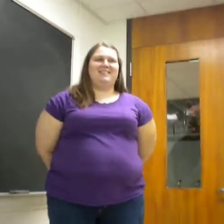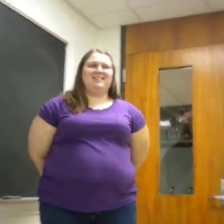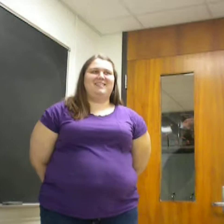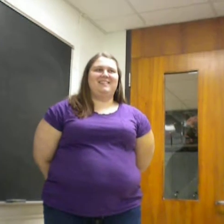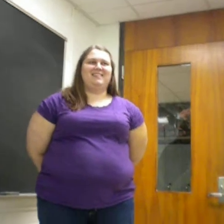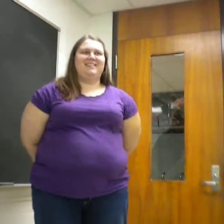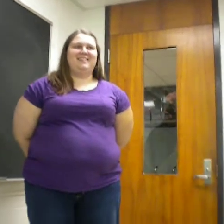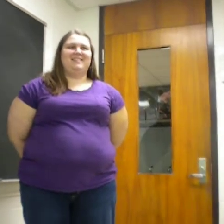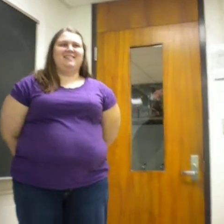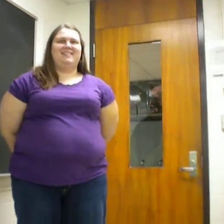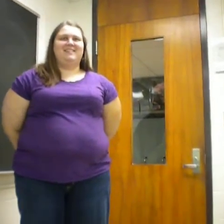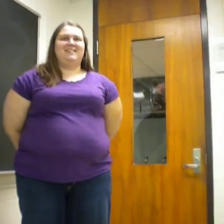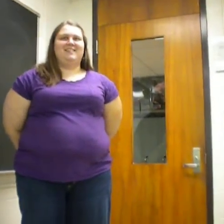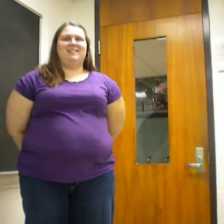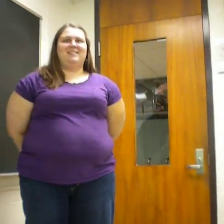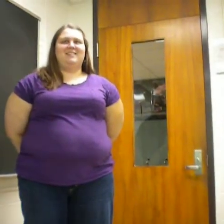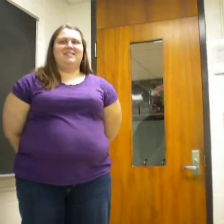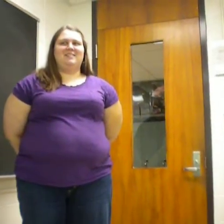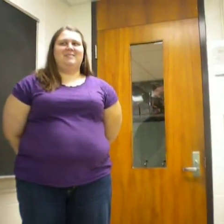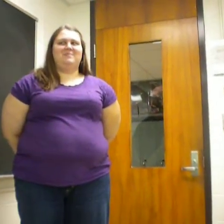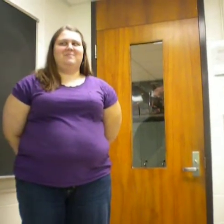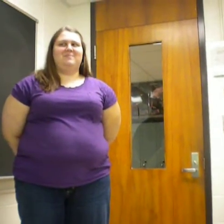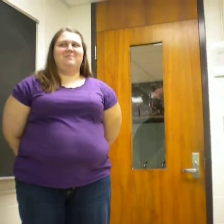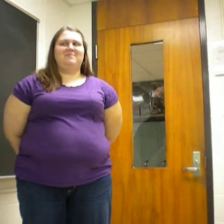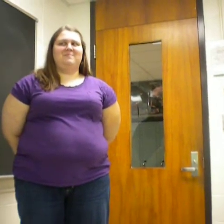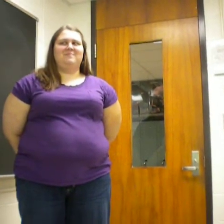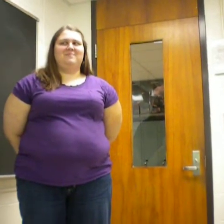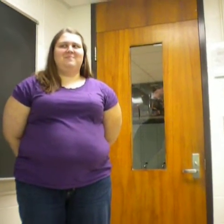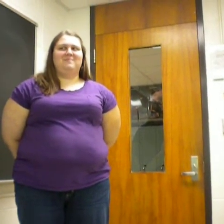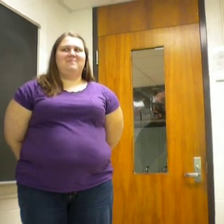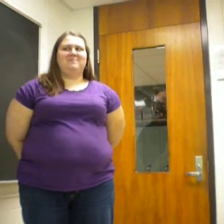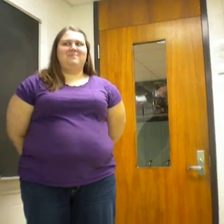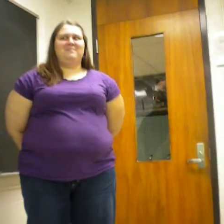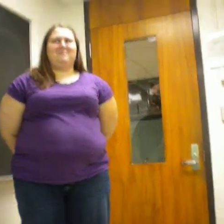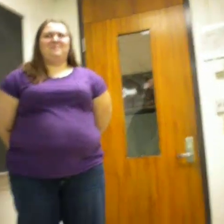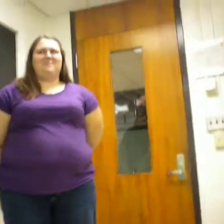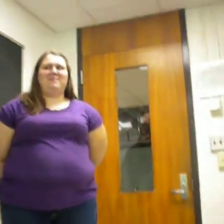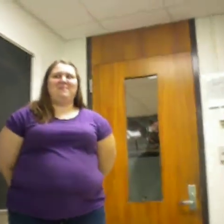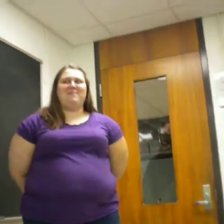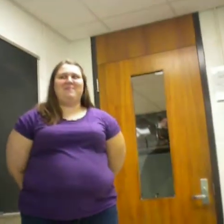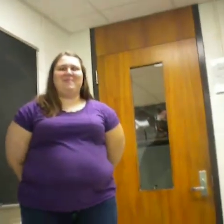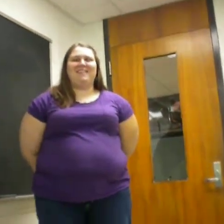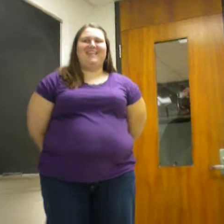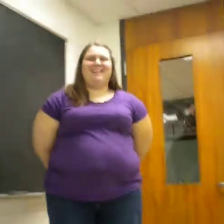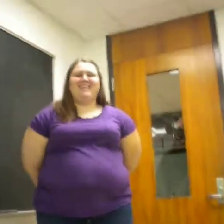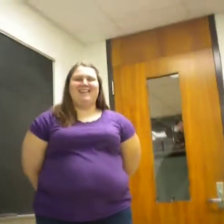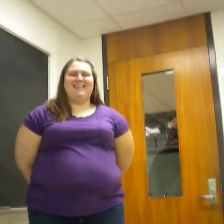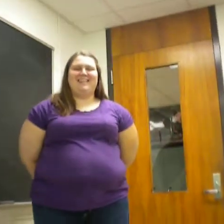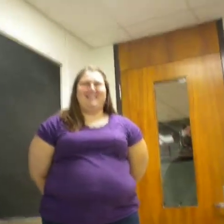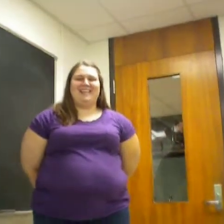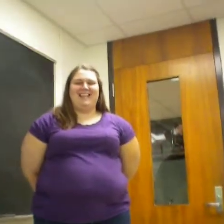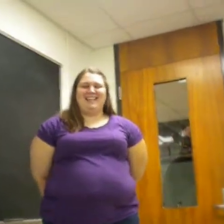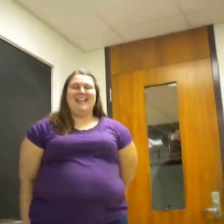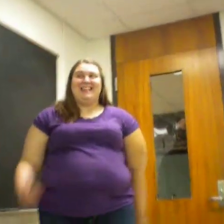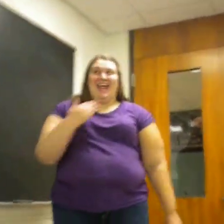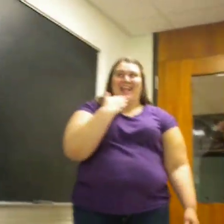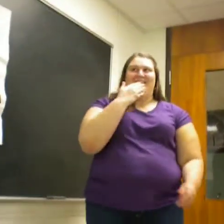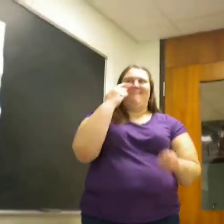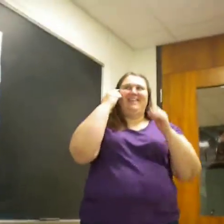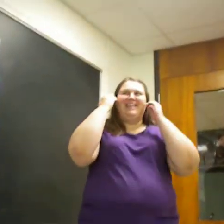That thing, Miss, can I, can I shake? That thing, Miss, I know better shake. That thing, Miss, That thing, Miss. I better